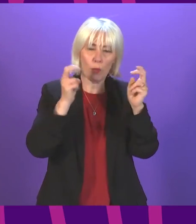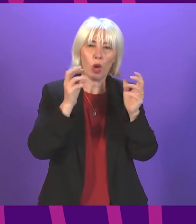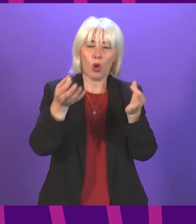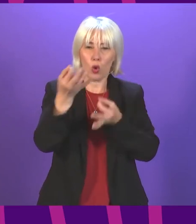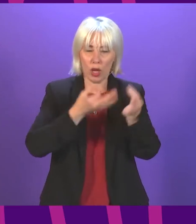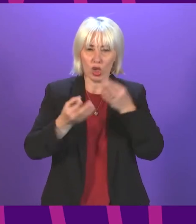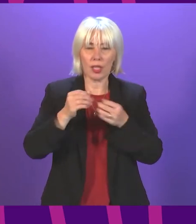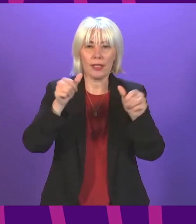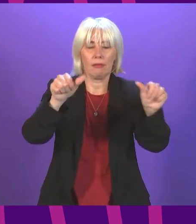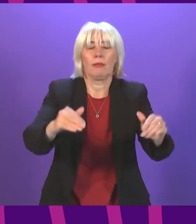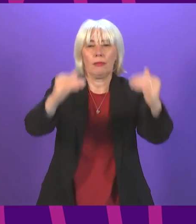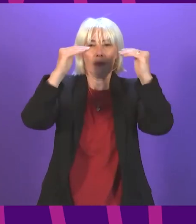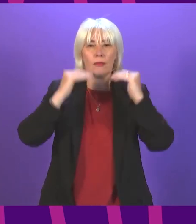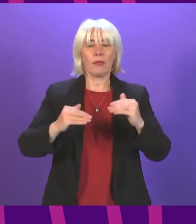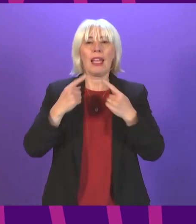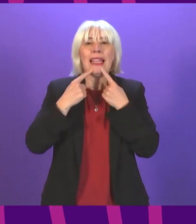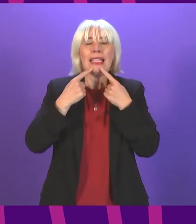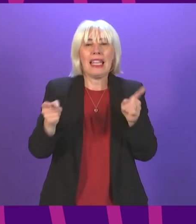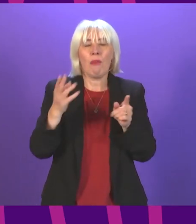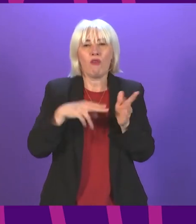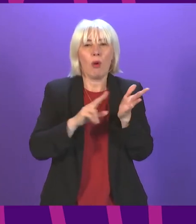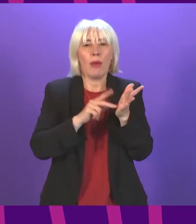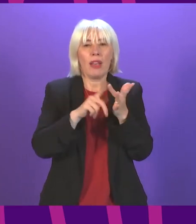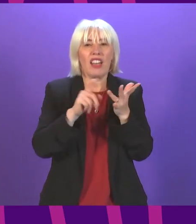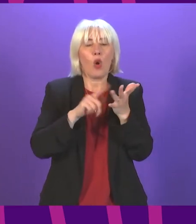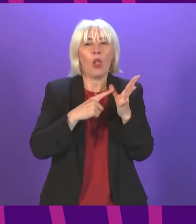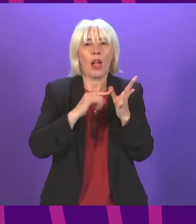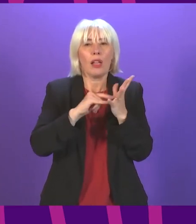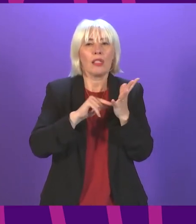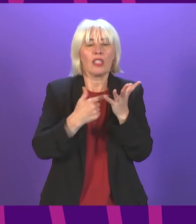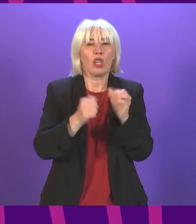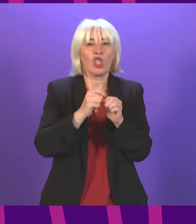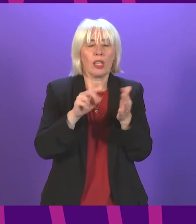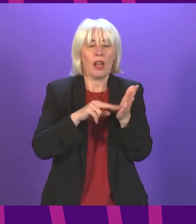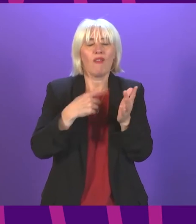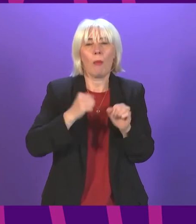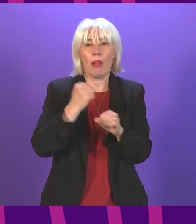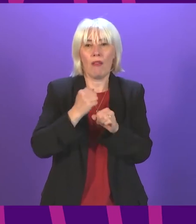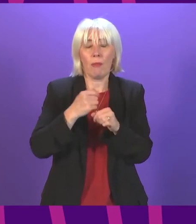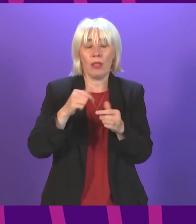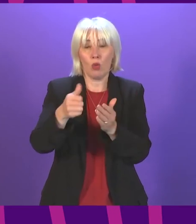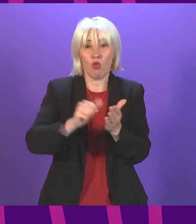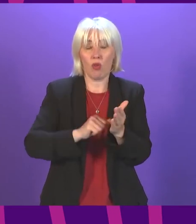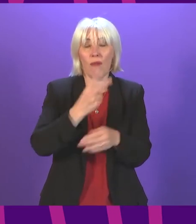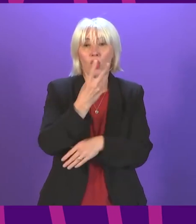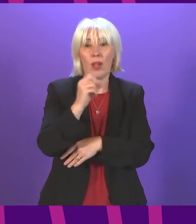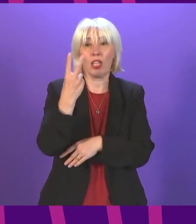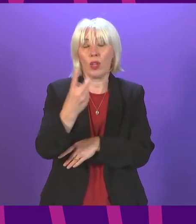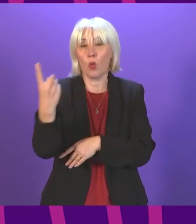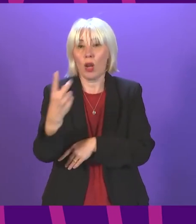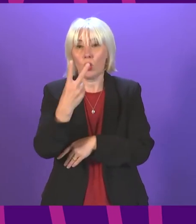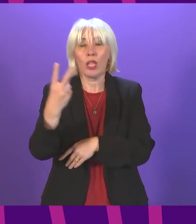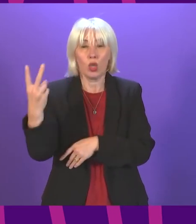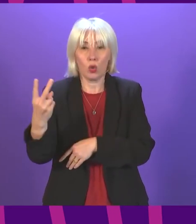The next item of business is a statement by Nicola Sturgeon on the programme for Government 2021-22. The First